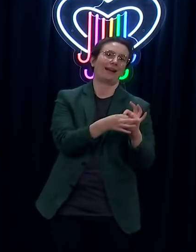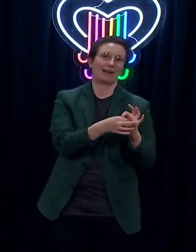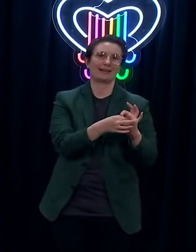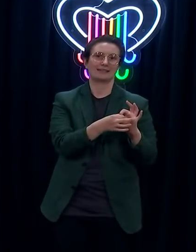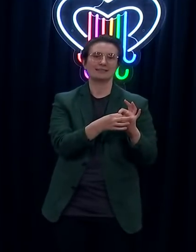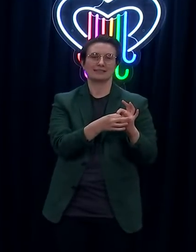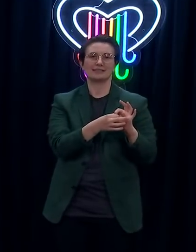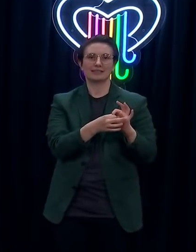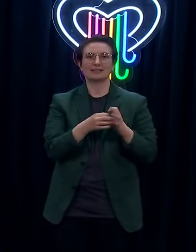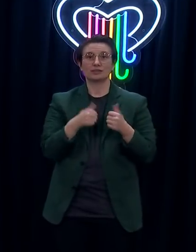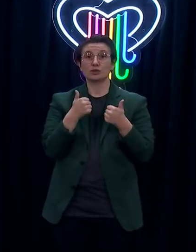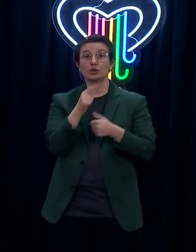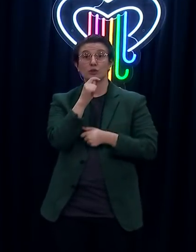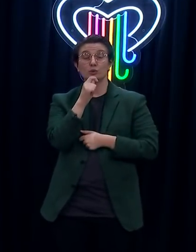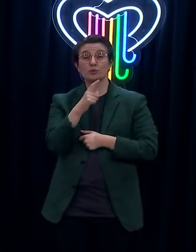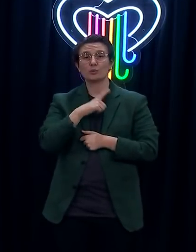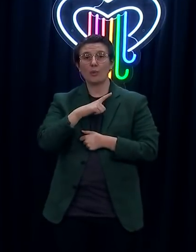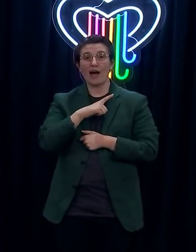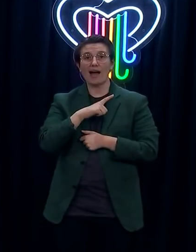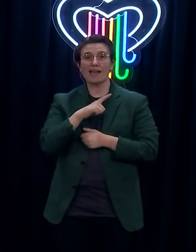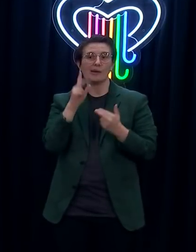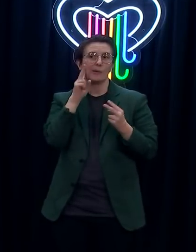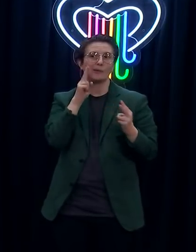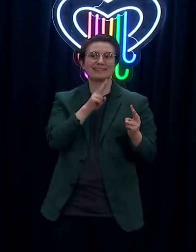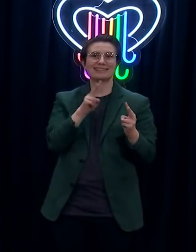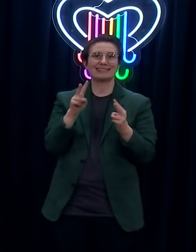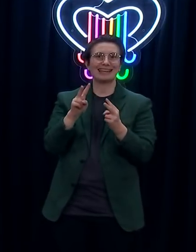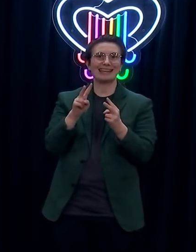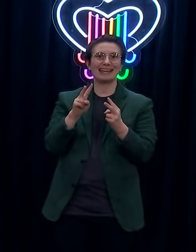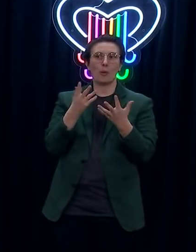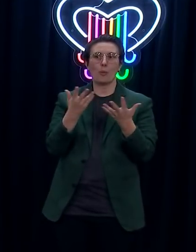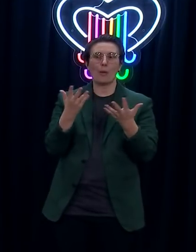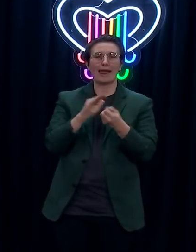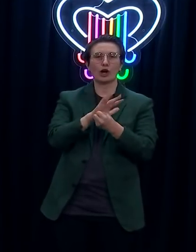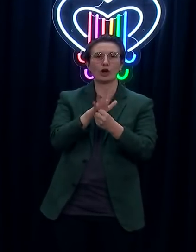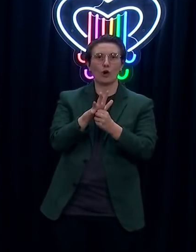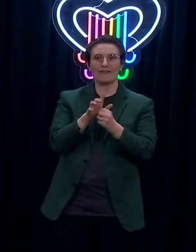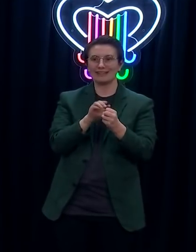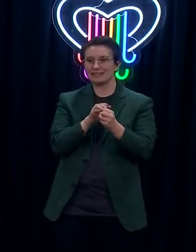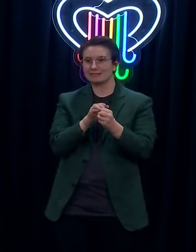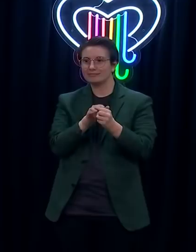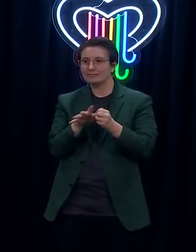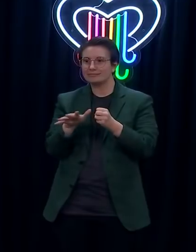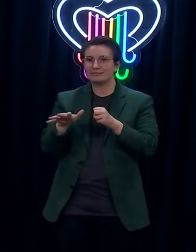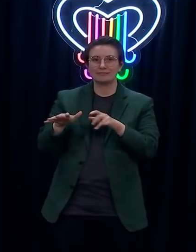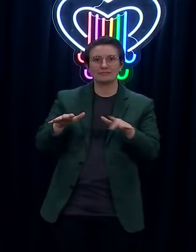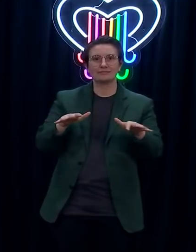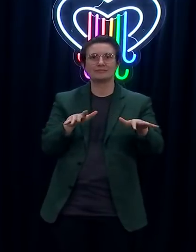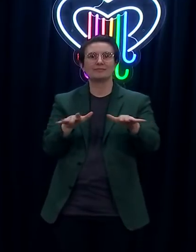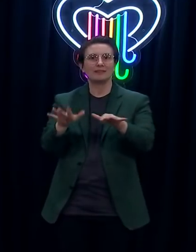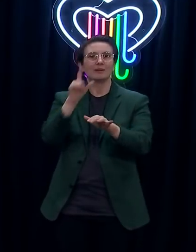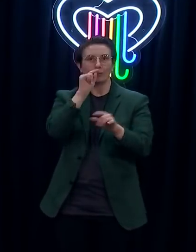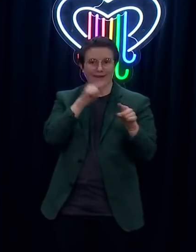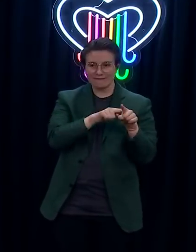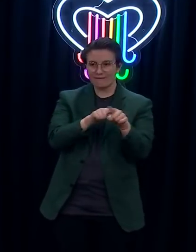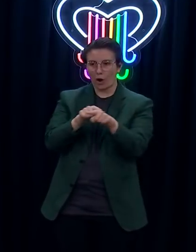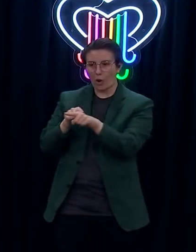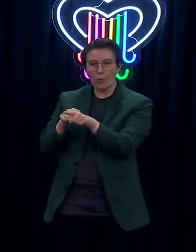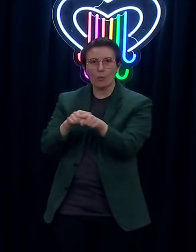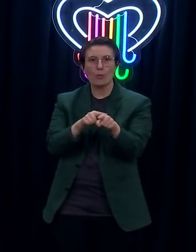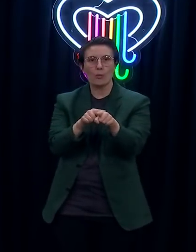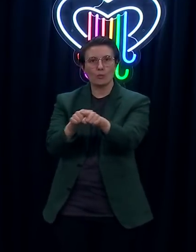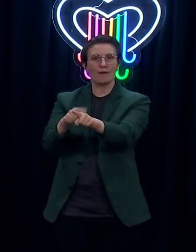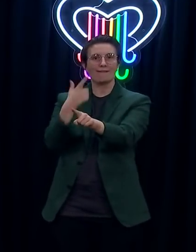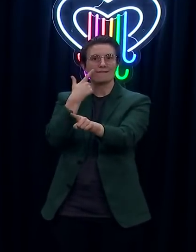tell where COVID's journey has travelled, and that means we can track backwards and try and put those individuals into isolation.